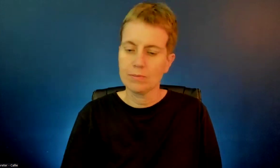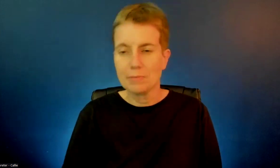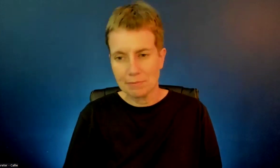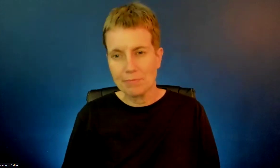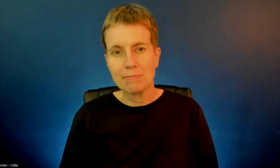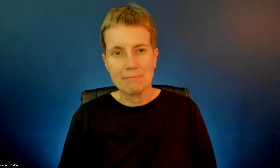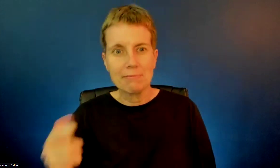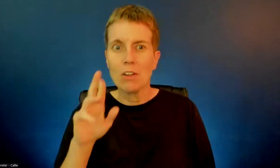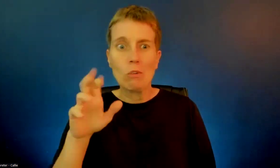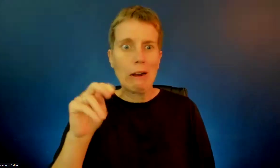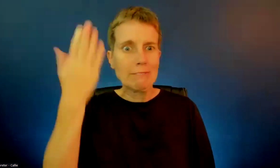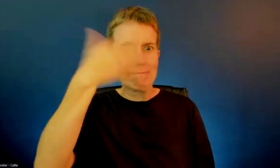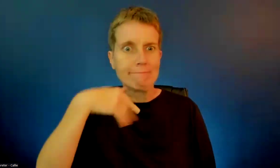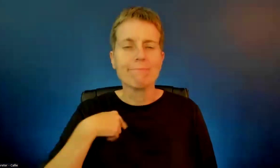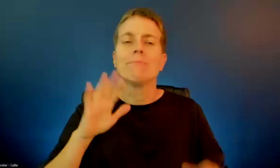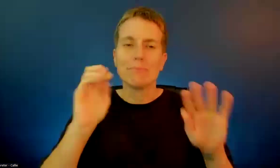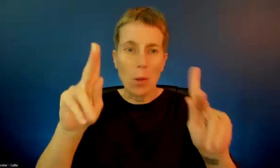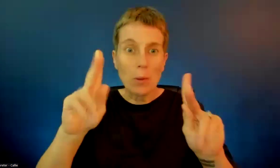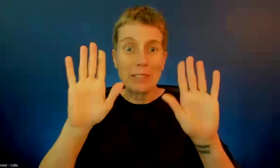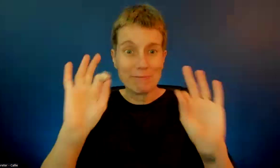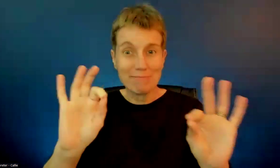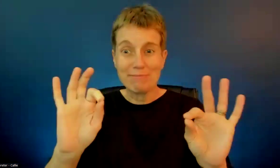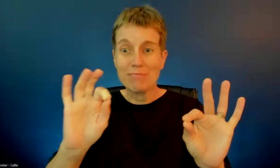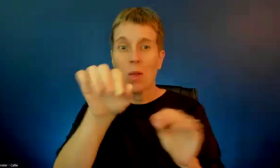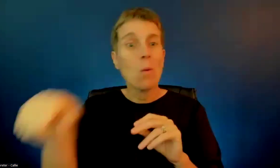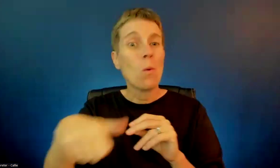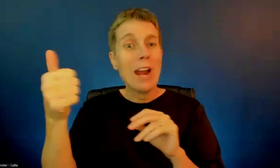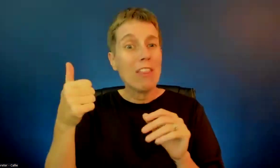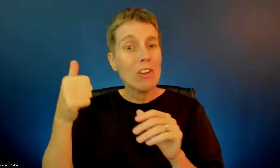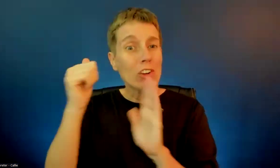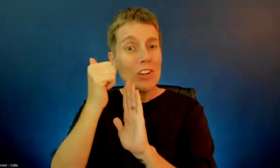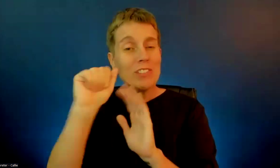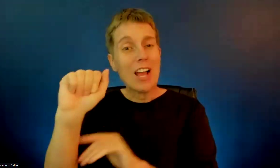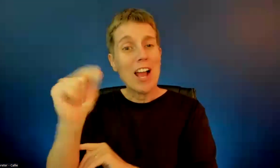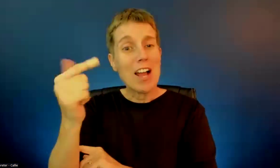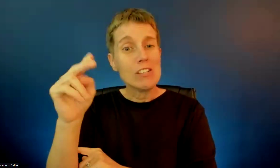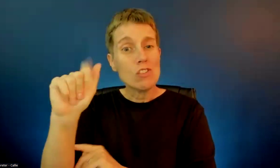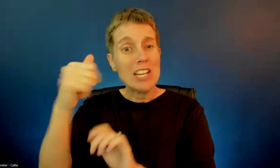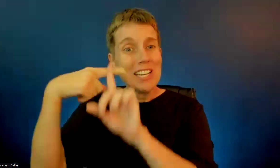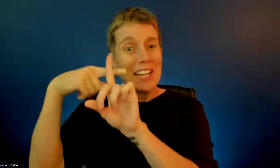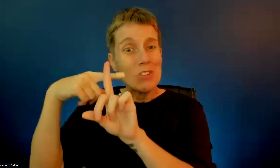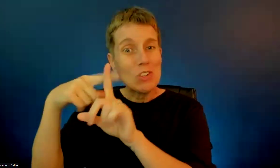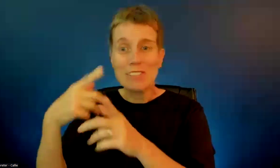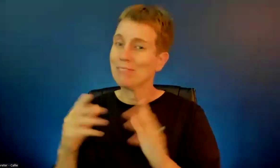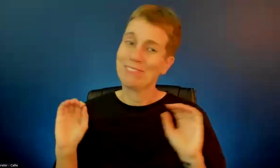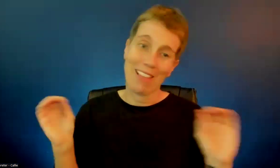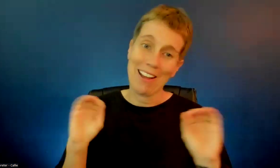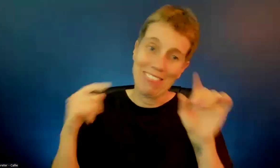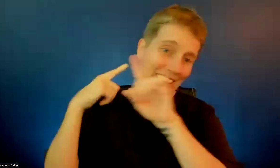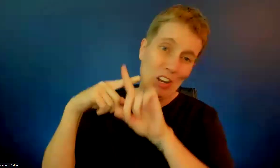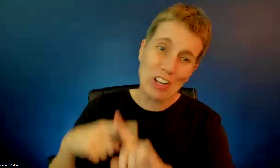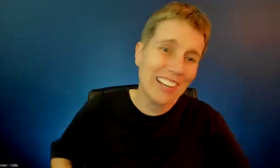What else do we have on the agenda that's good? I have... Nothing good. I have